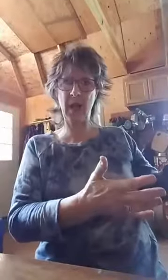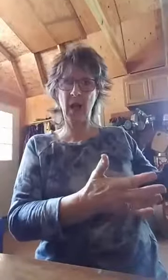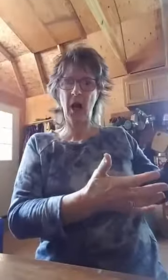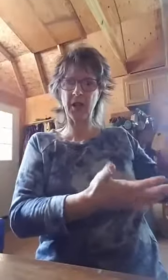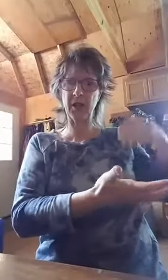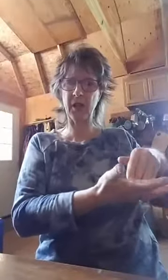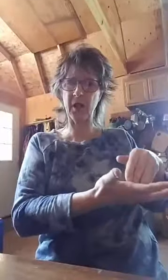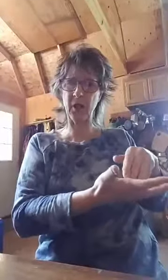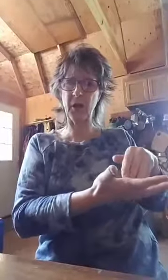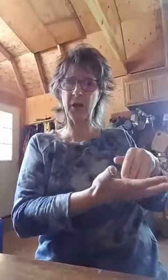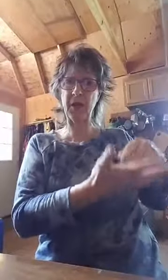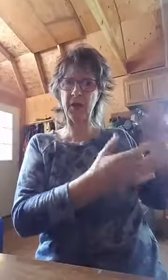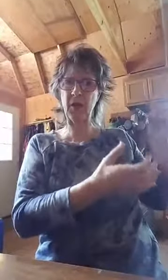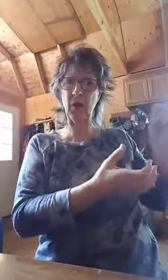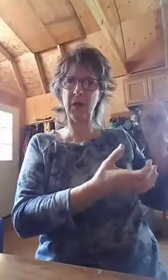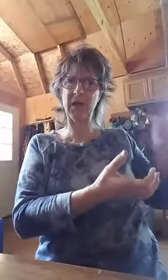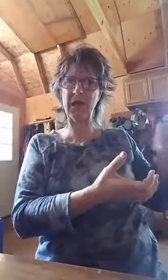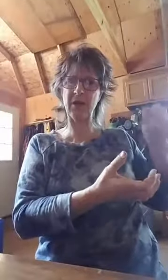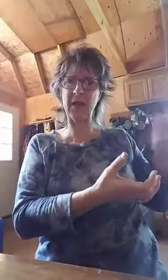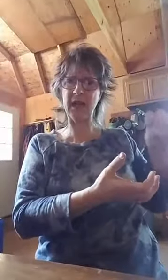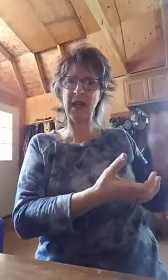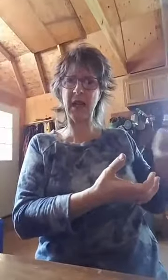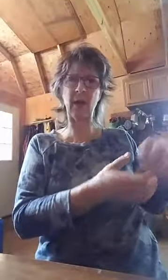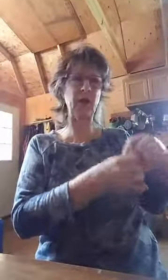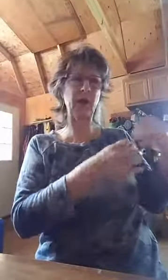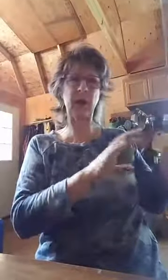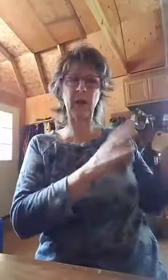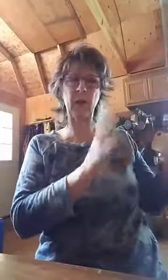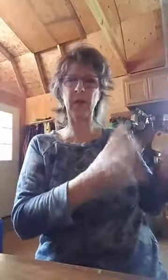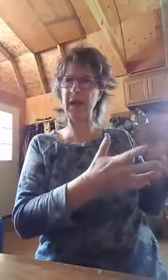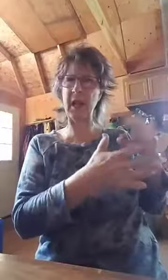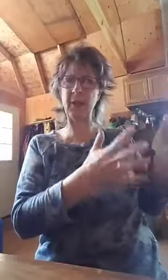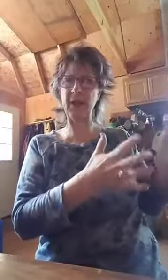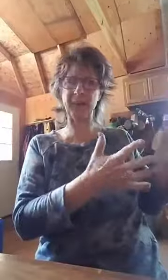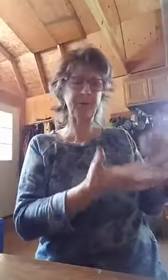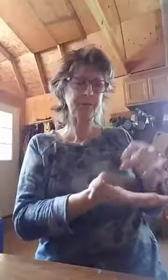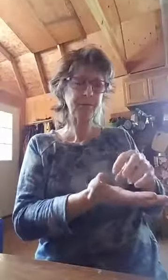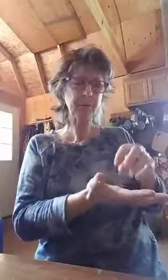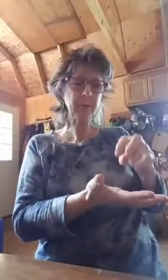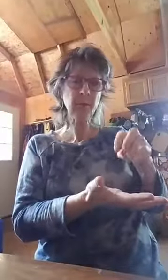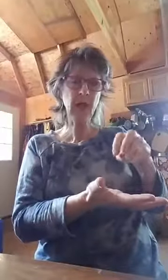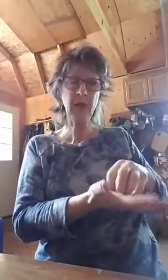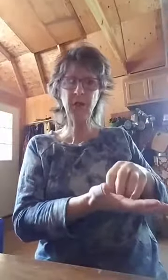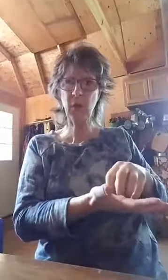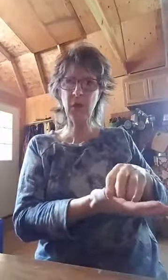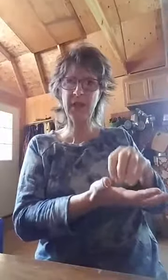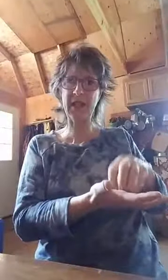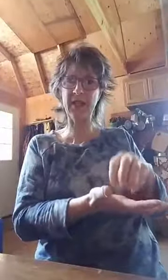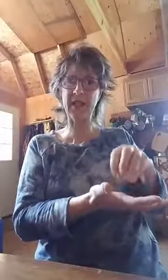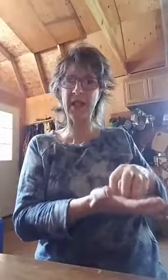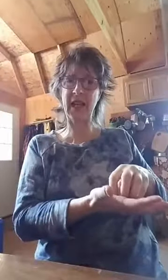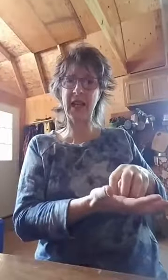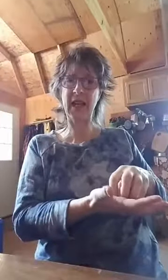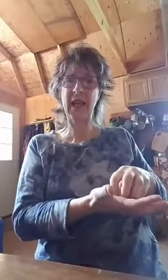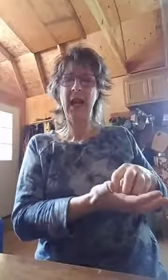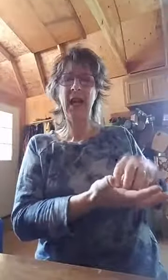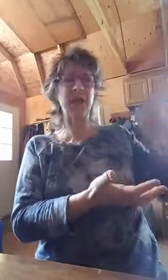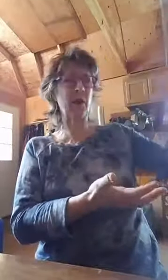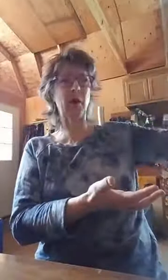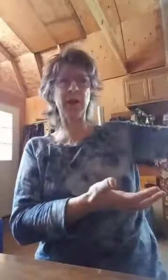until your birth is recorded in their DNA. Every thought, every feeling, everything is recorded in their DNA and so on